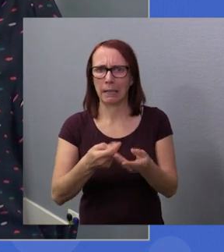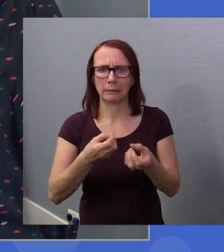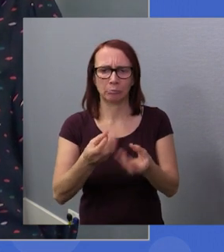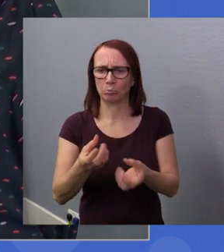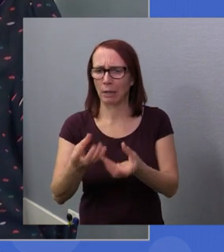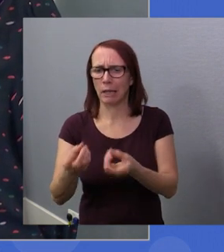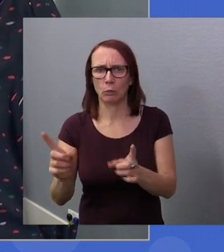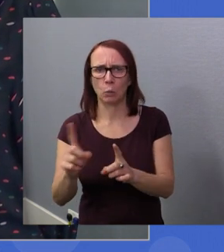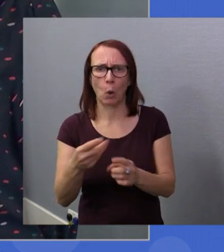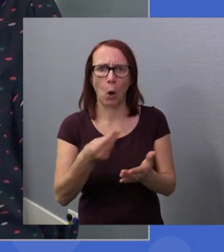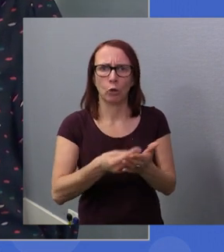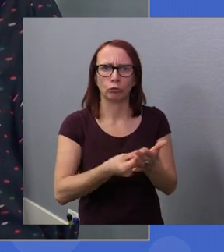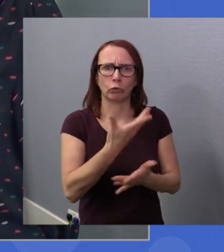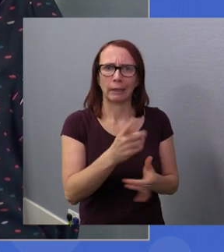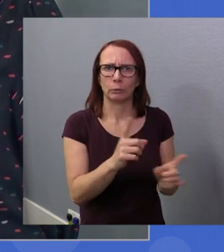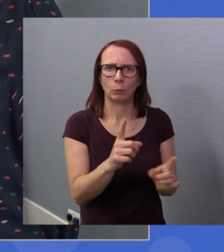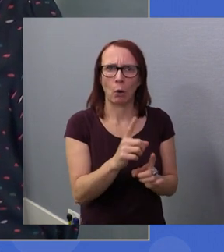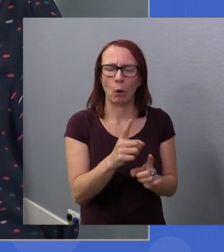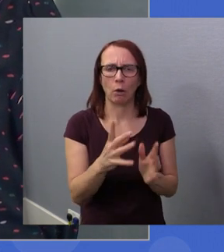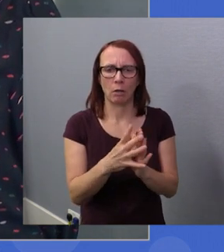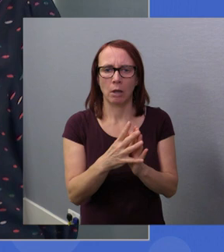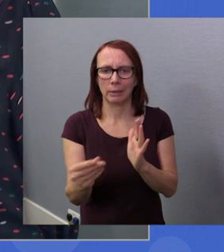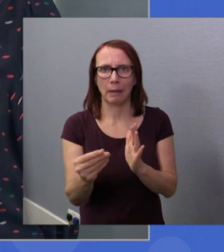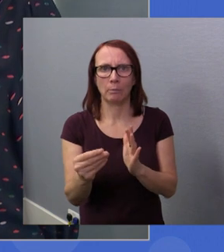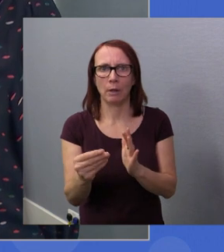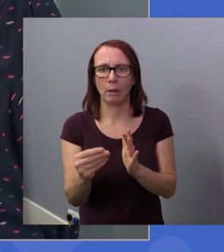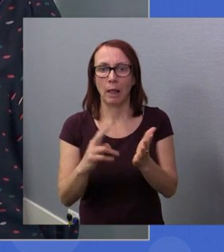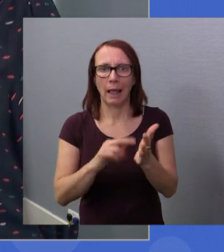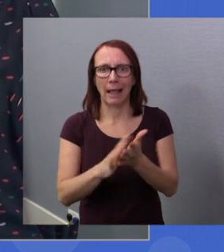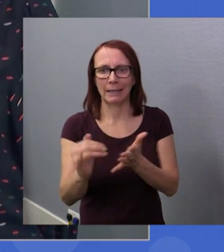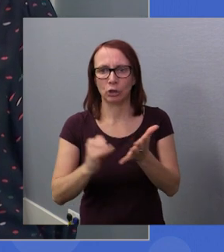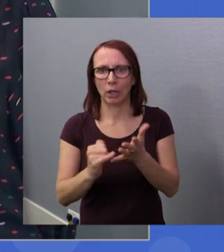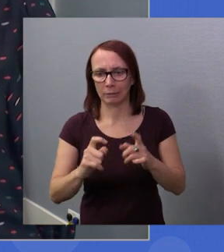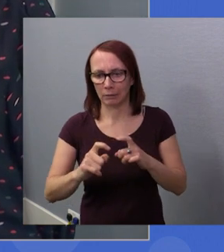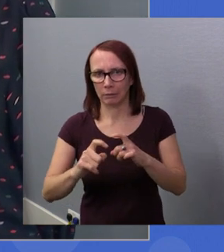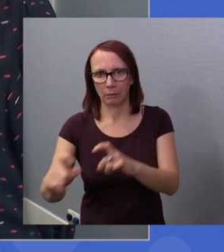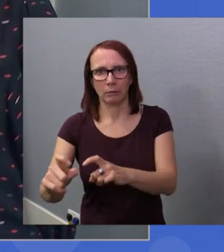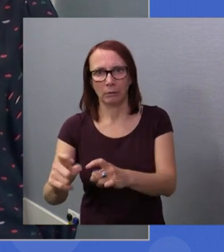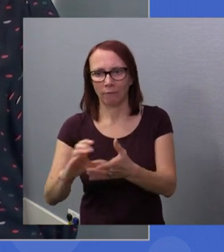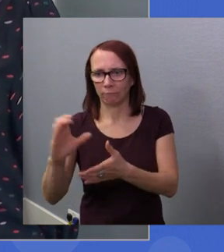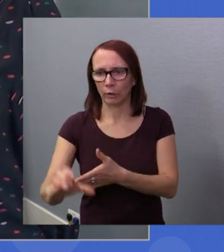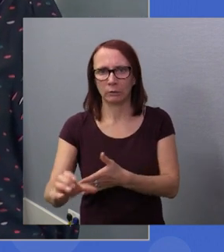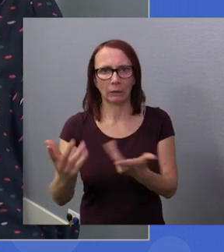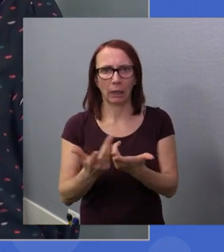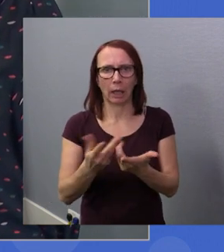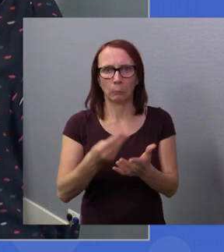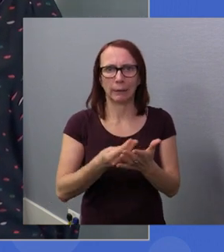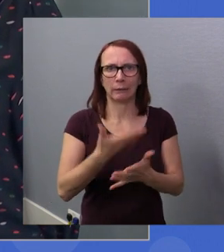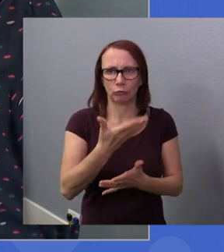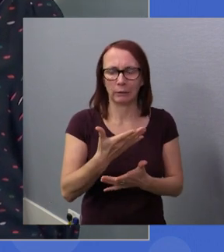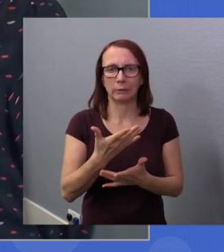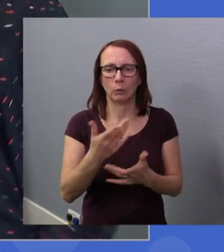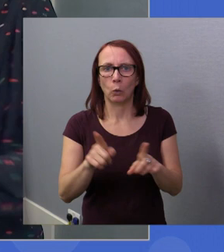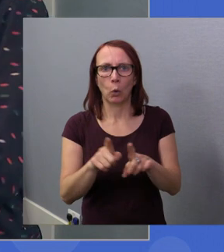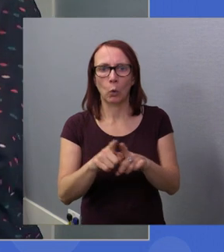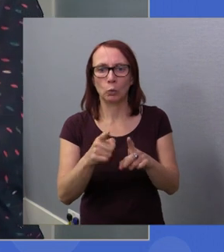how much we need to raise. For example, to maintain the NHS and to prepare people for a new